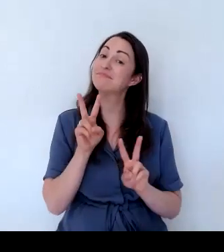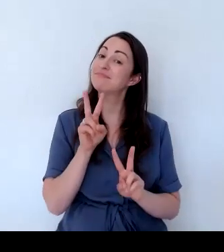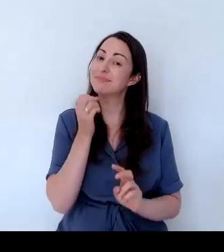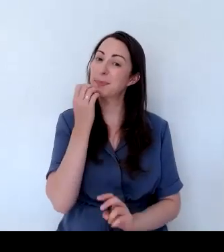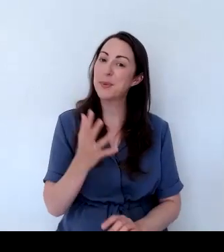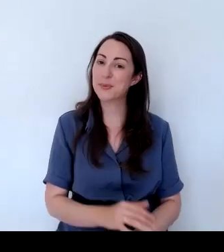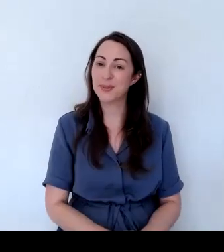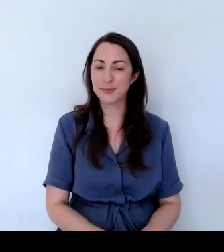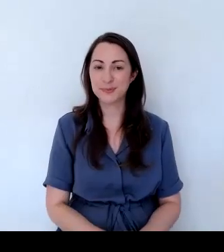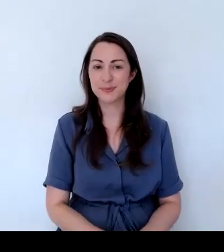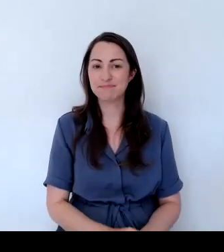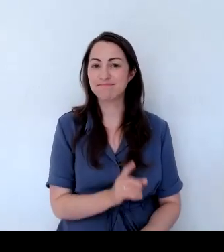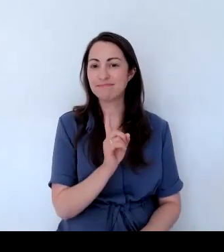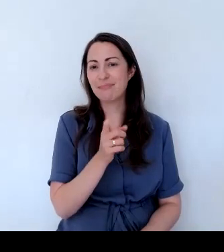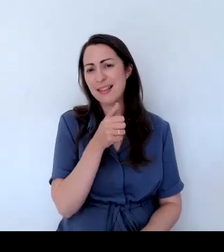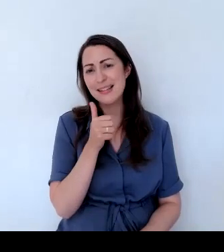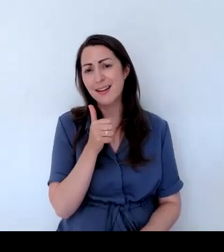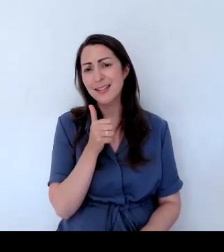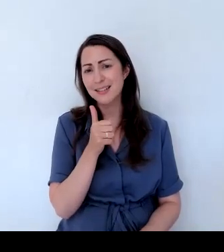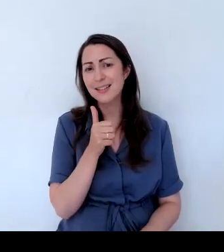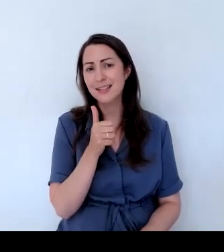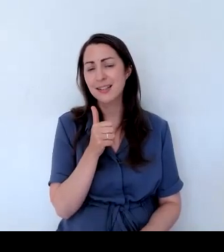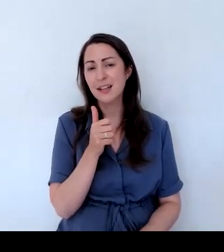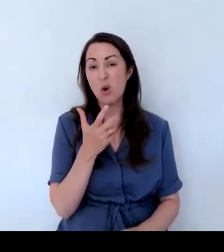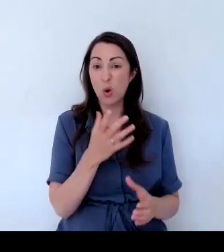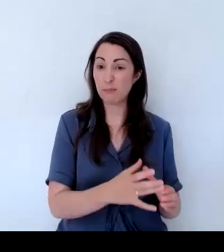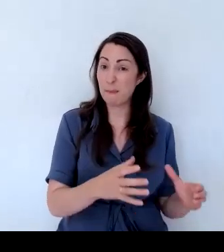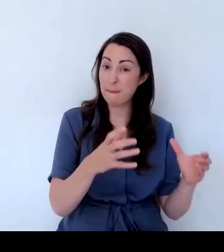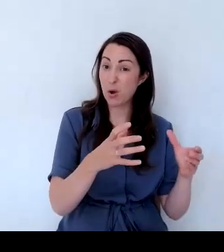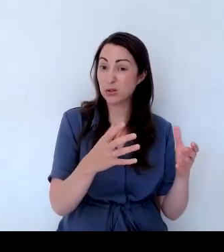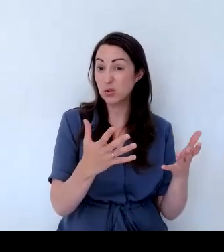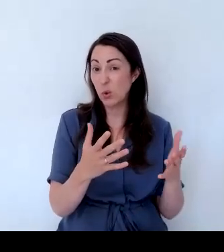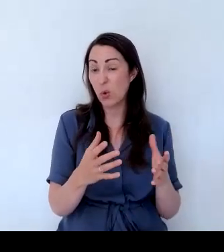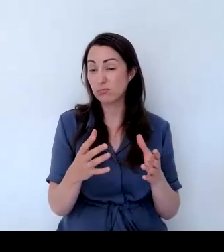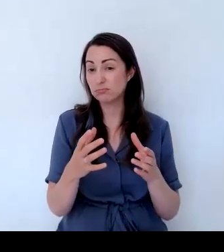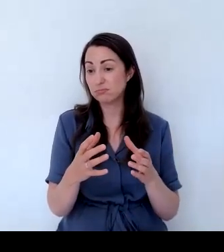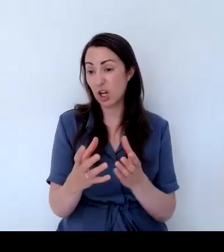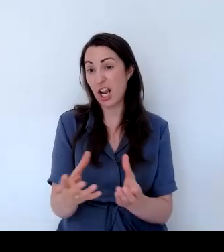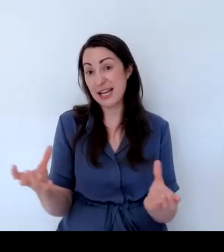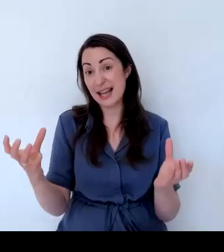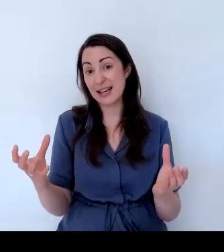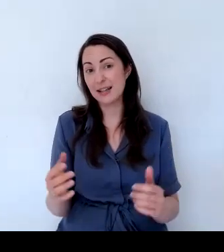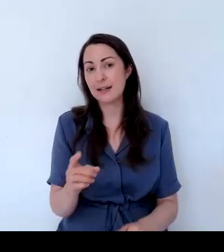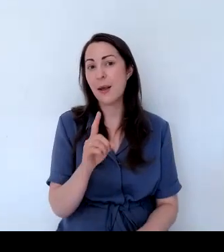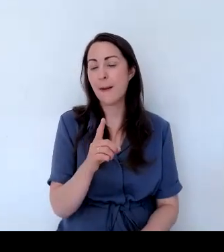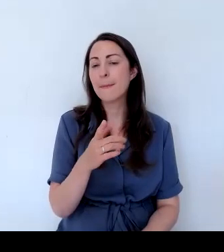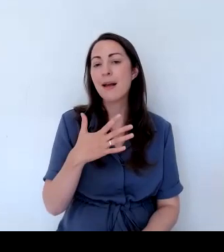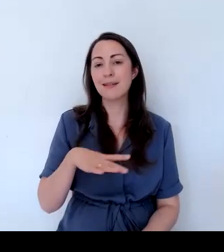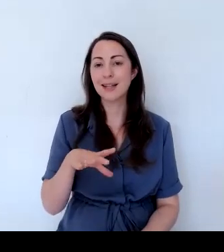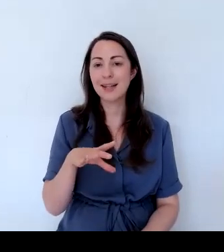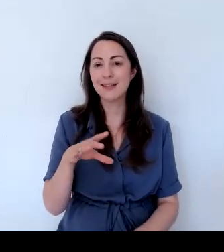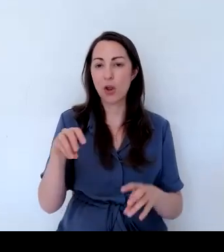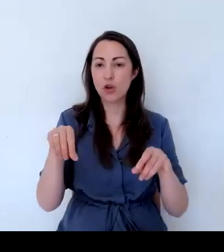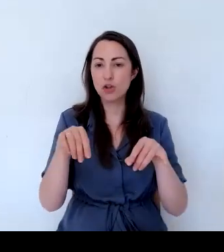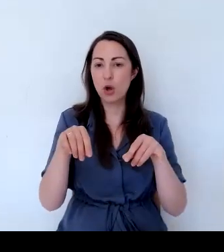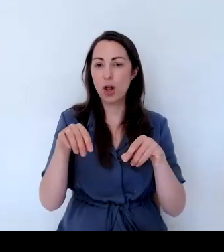So that's a really nice one for a container as well. But it does need free draining soil.